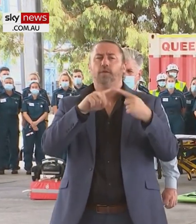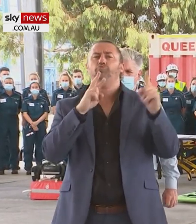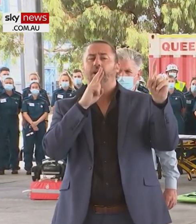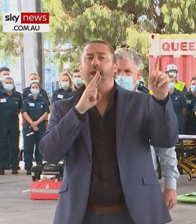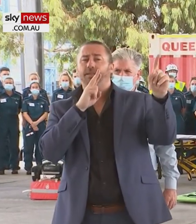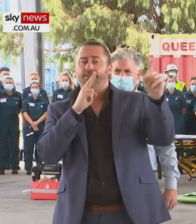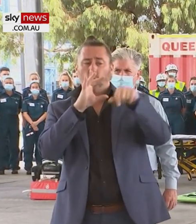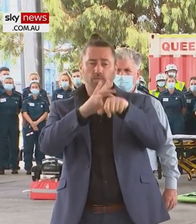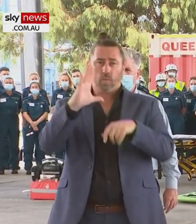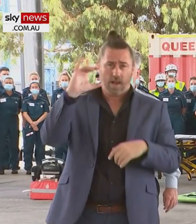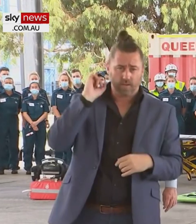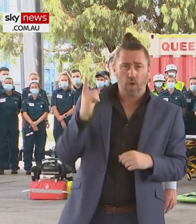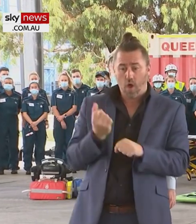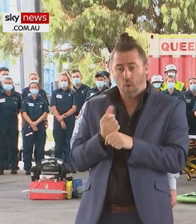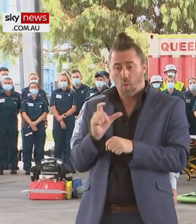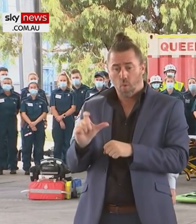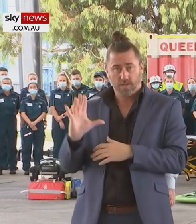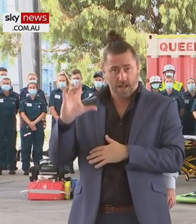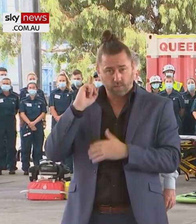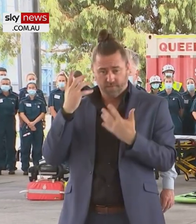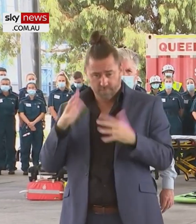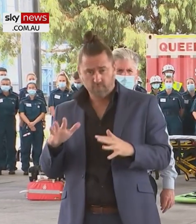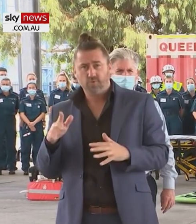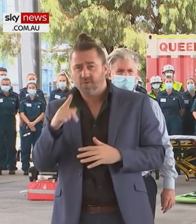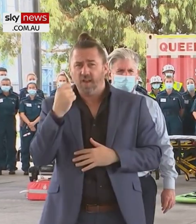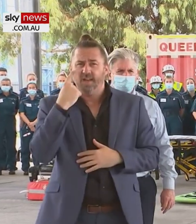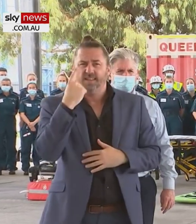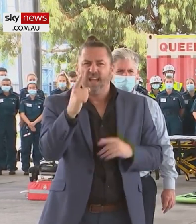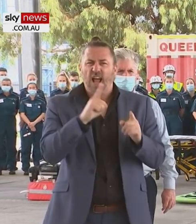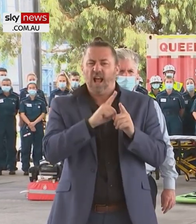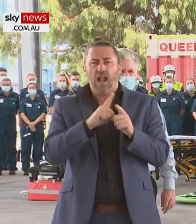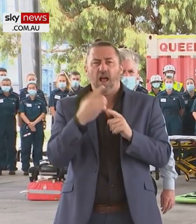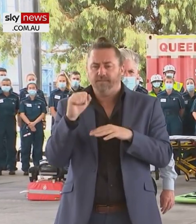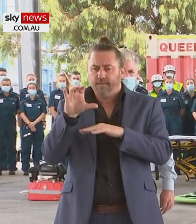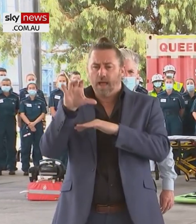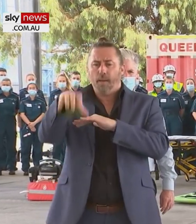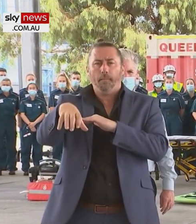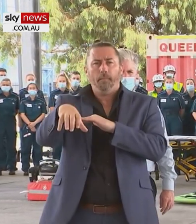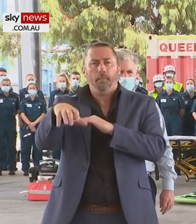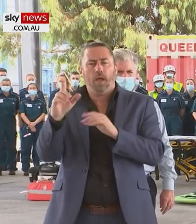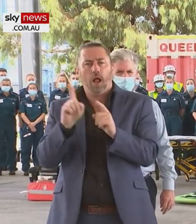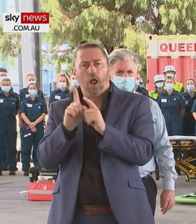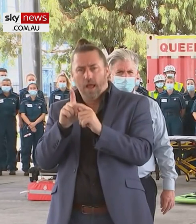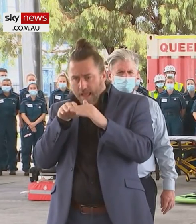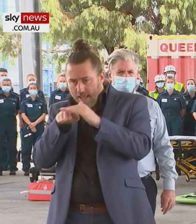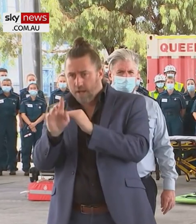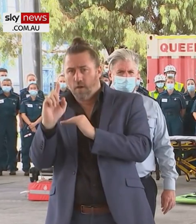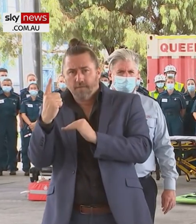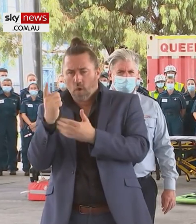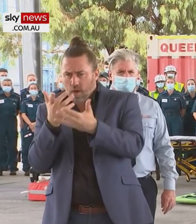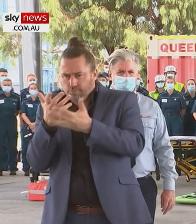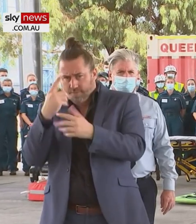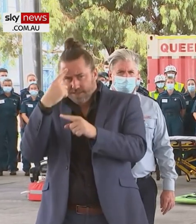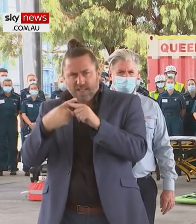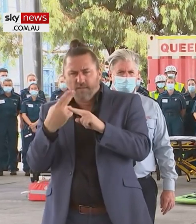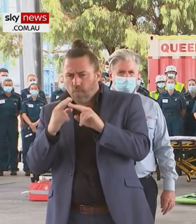And the new triage portable buildings are being installed both at Redcliffe and Logan as well. We know that these